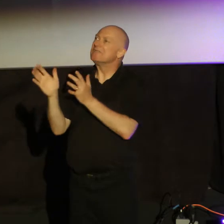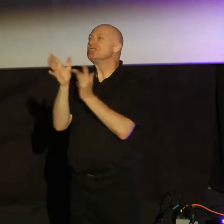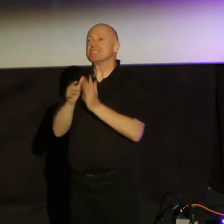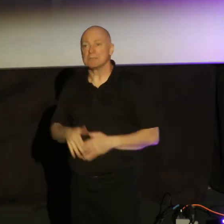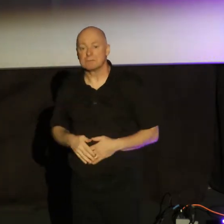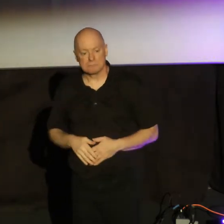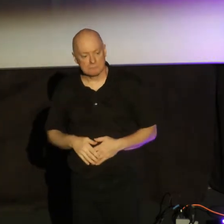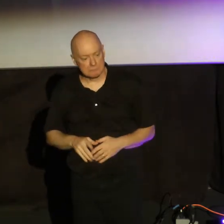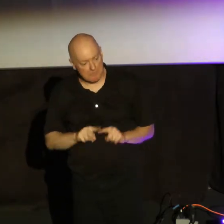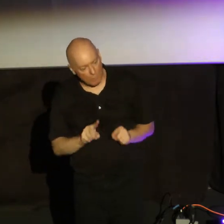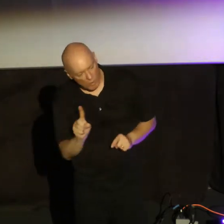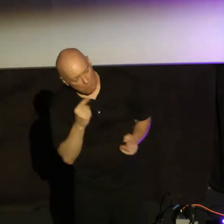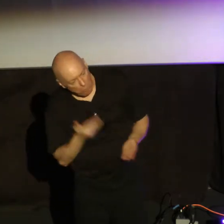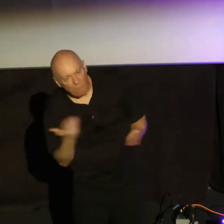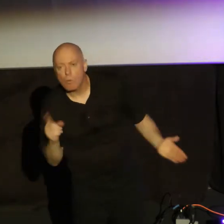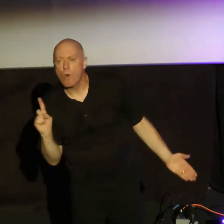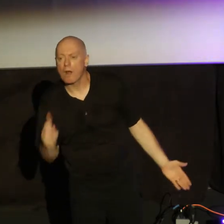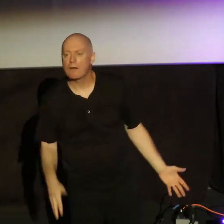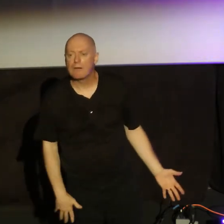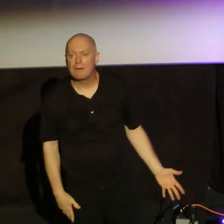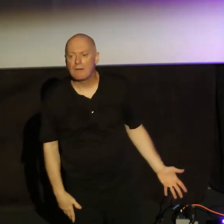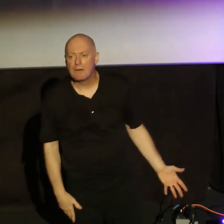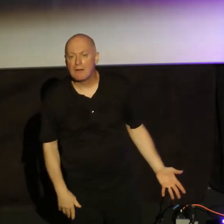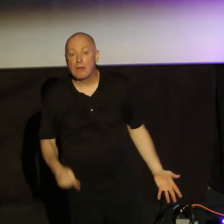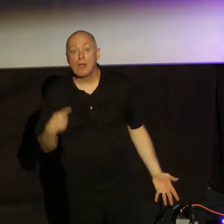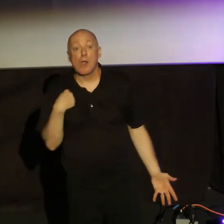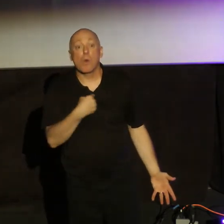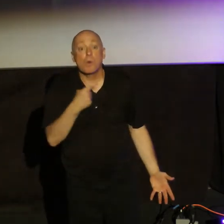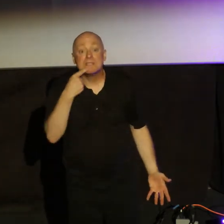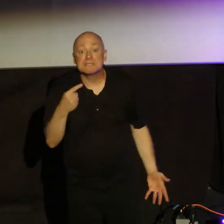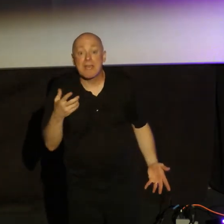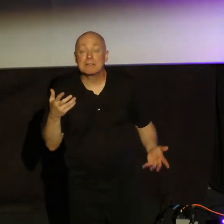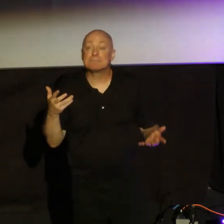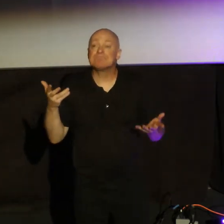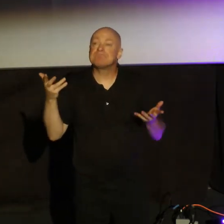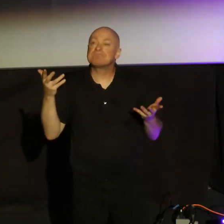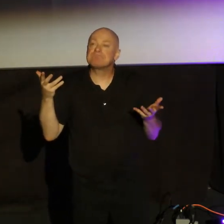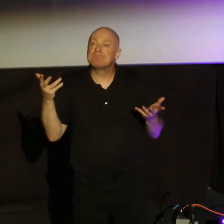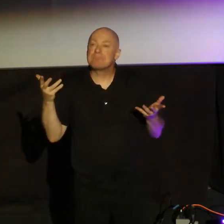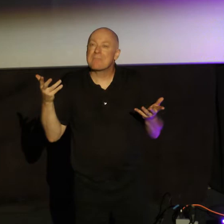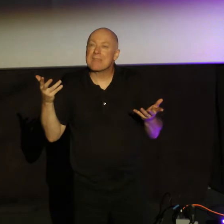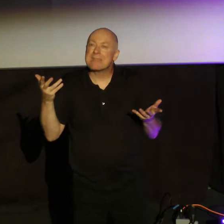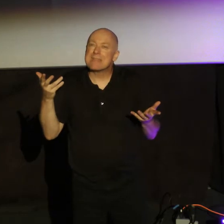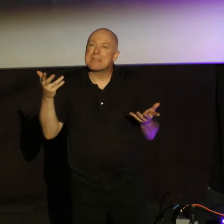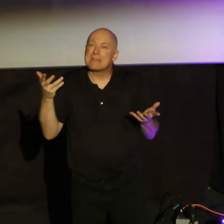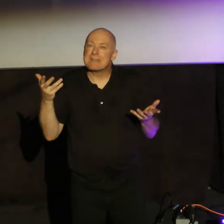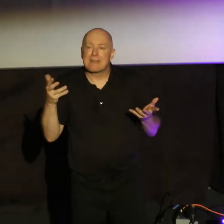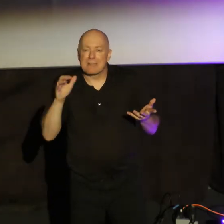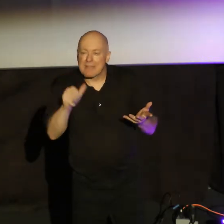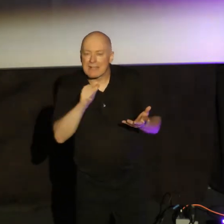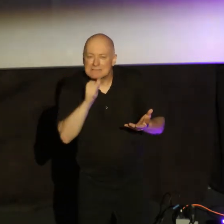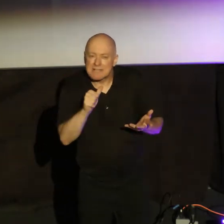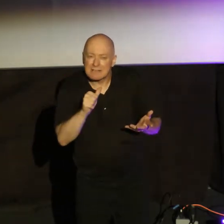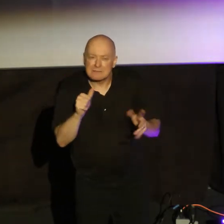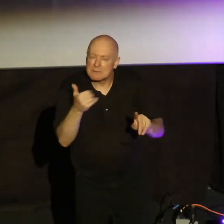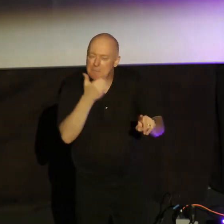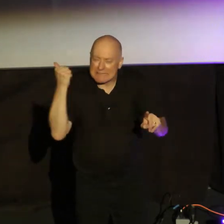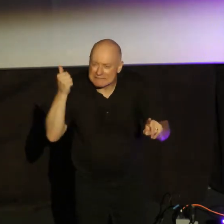no proof? Well, we would say this morning perhaps, that's not ideal. That's not maybe